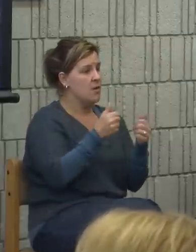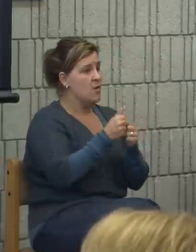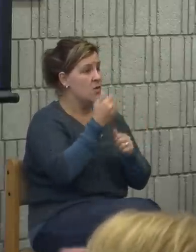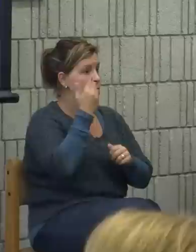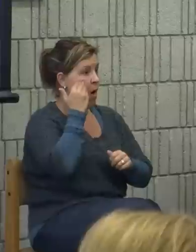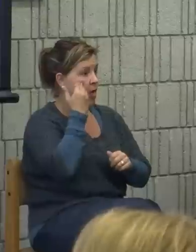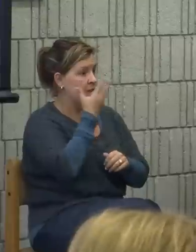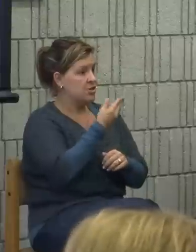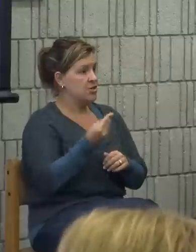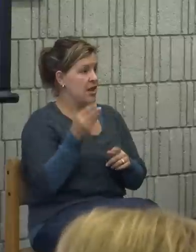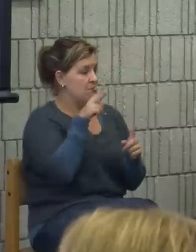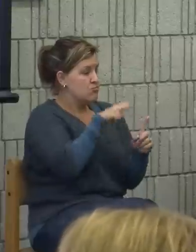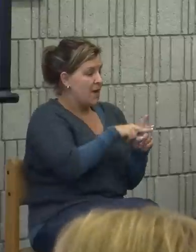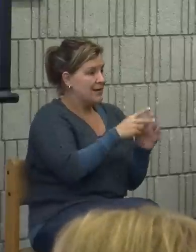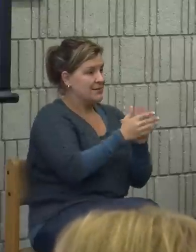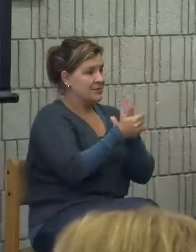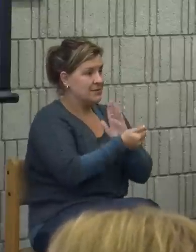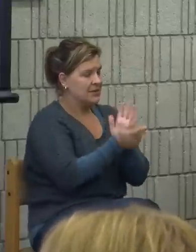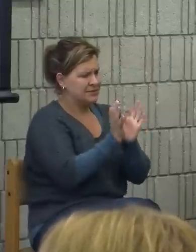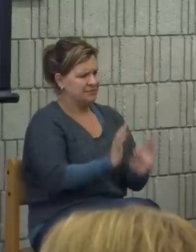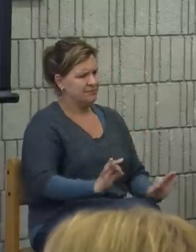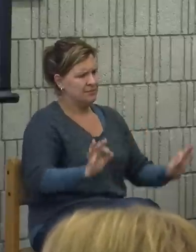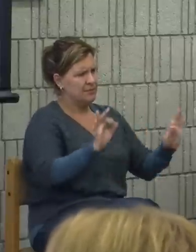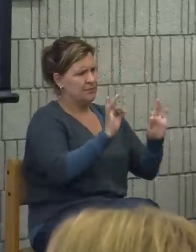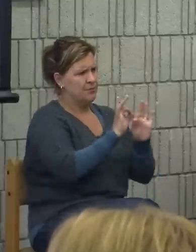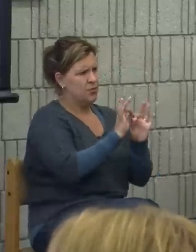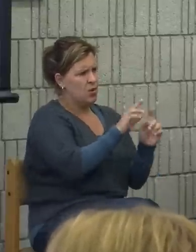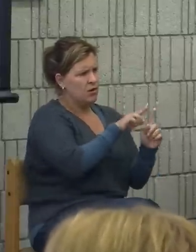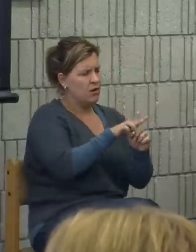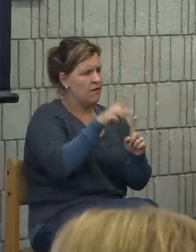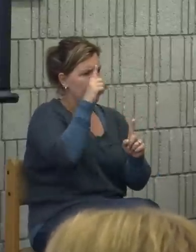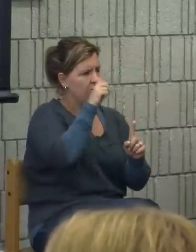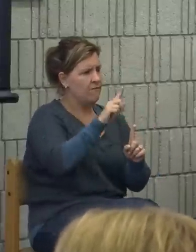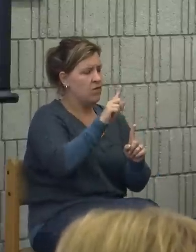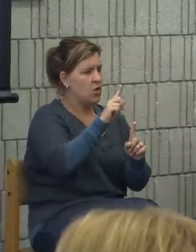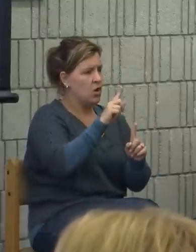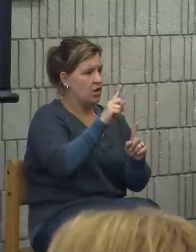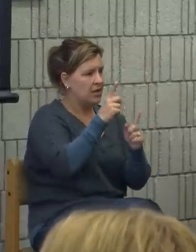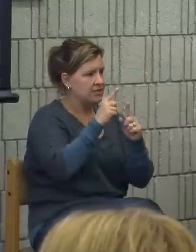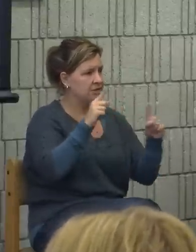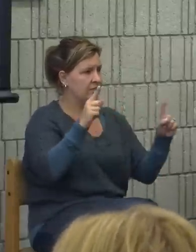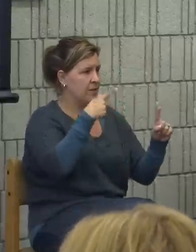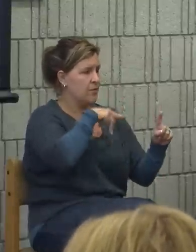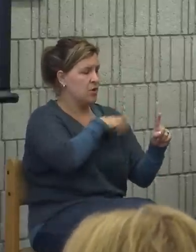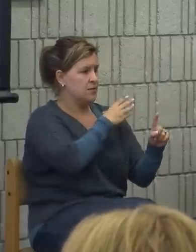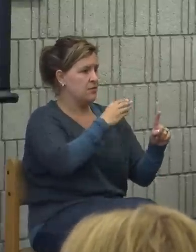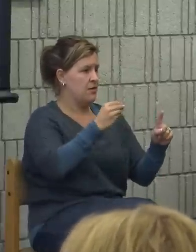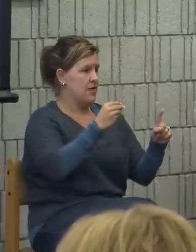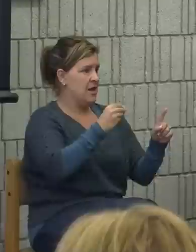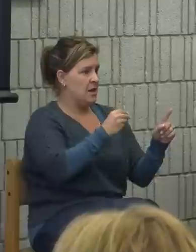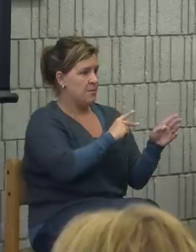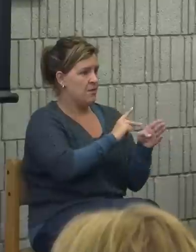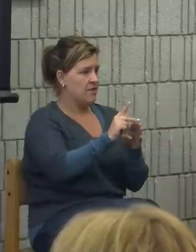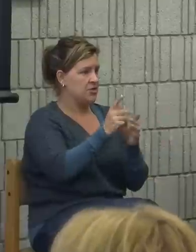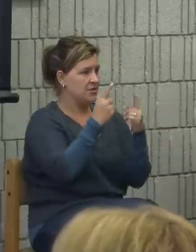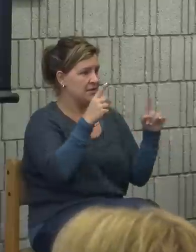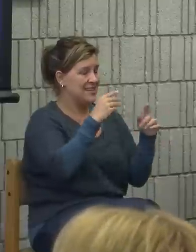vital to achieving personal and professional success, and in changing local and global communities